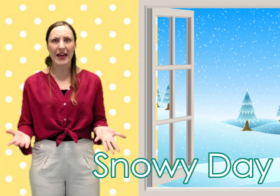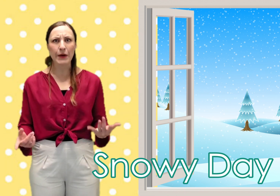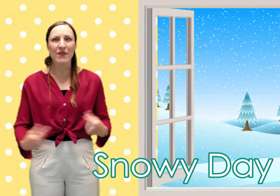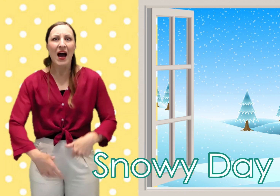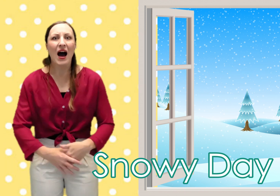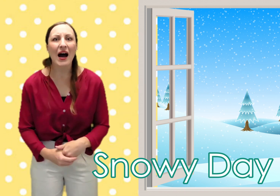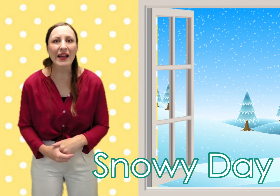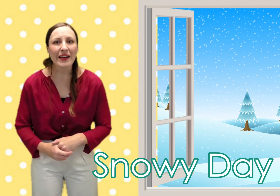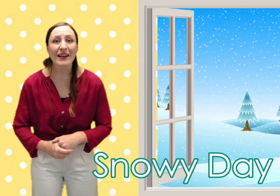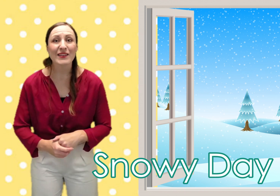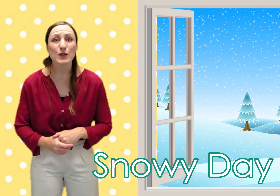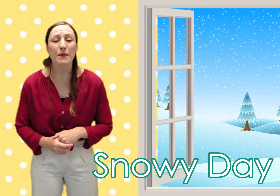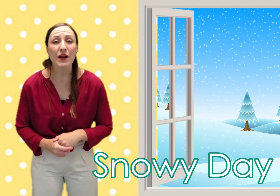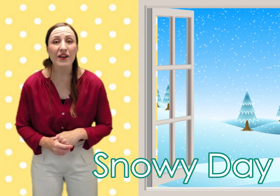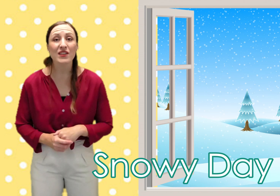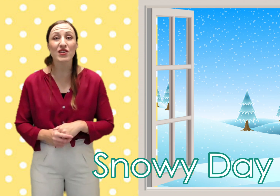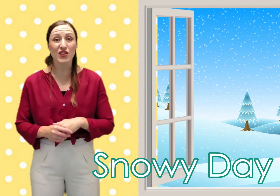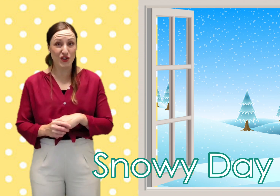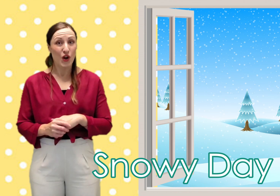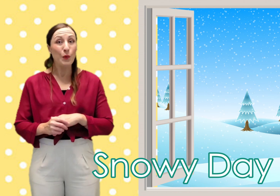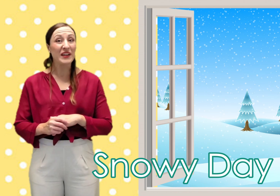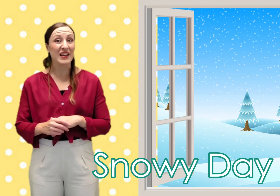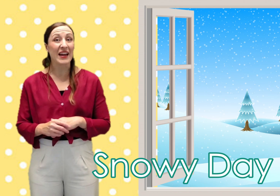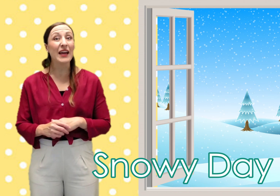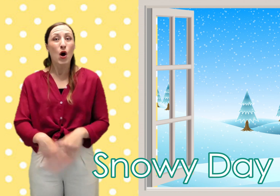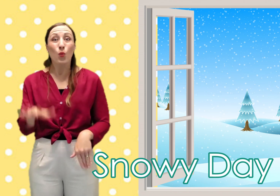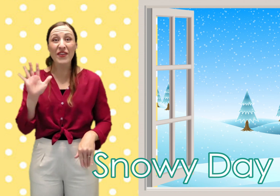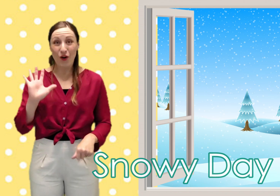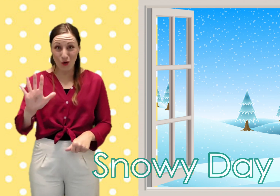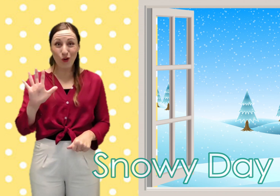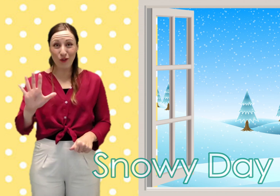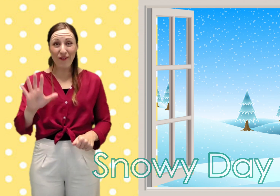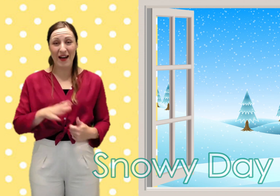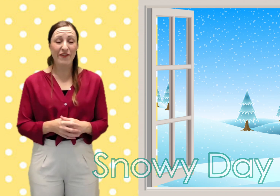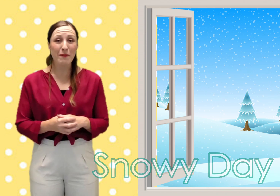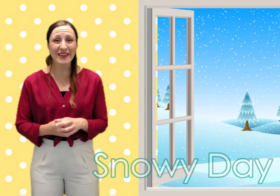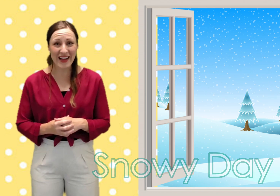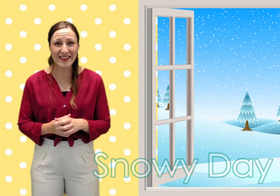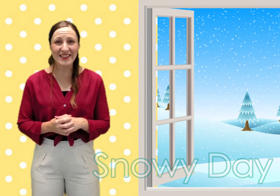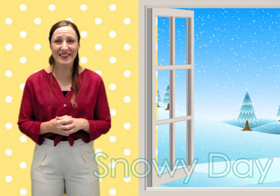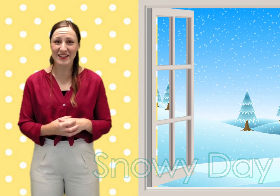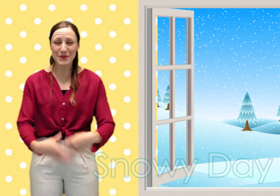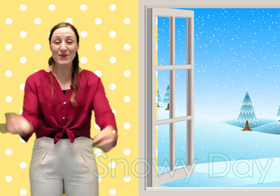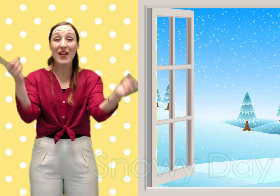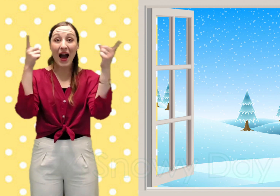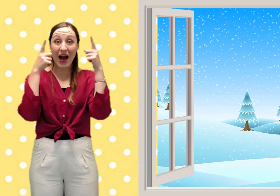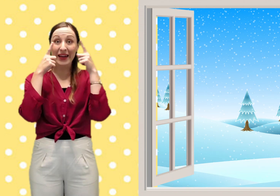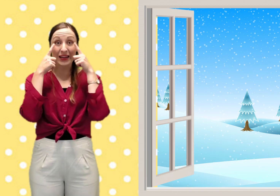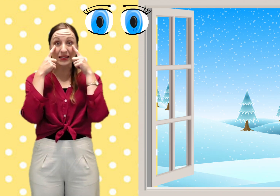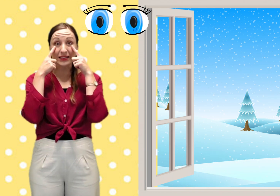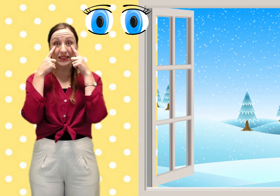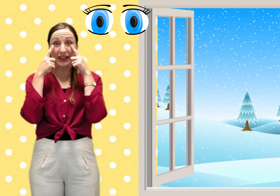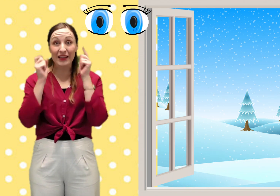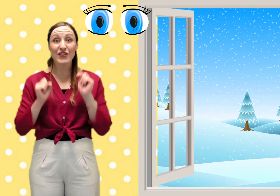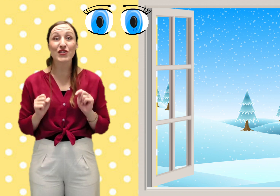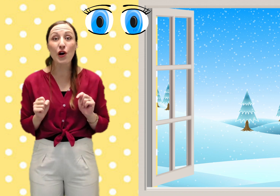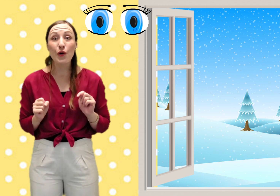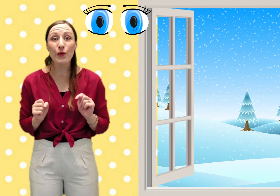day i can experience a snowy day with all five of my senses i can see the snow